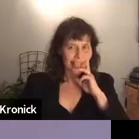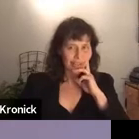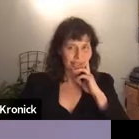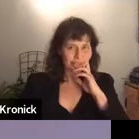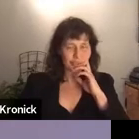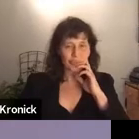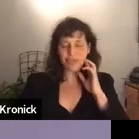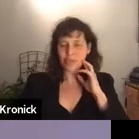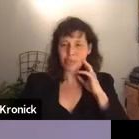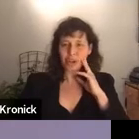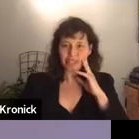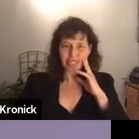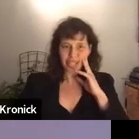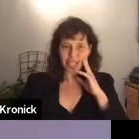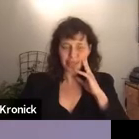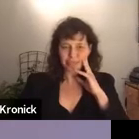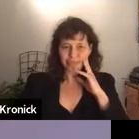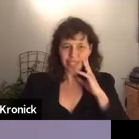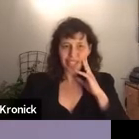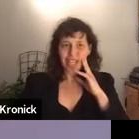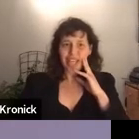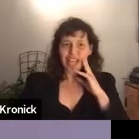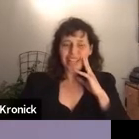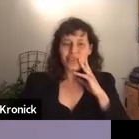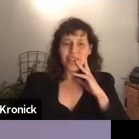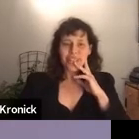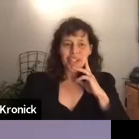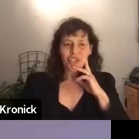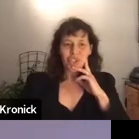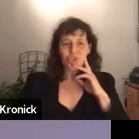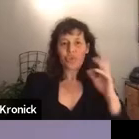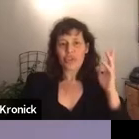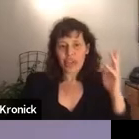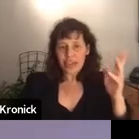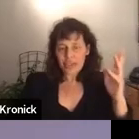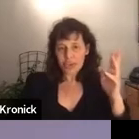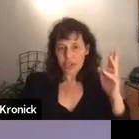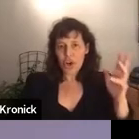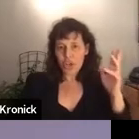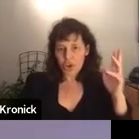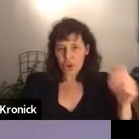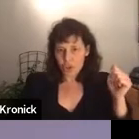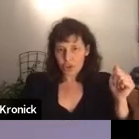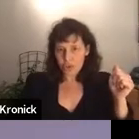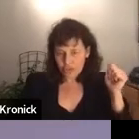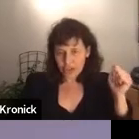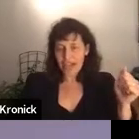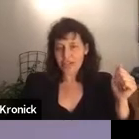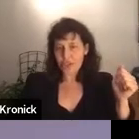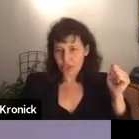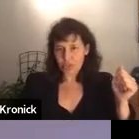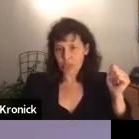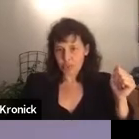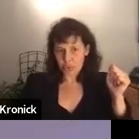writing aloud to you. We read from the prophet Isaiah. And his translation goes, do you think that when God called you to